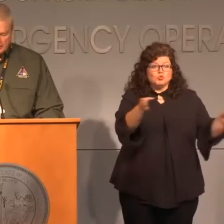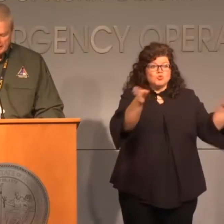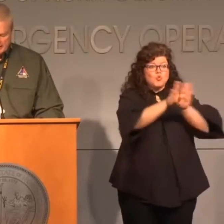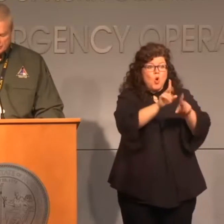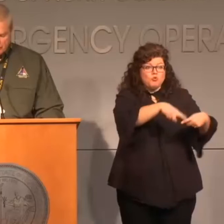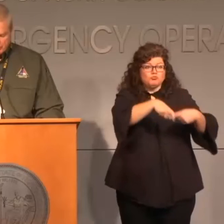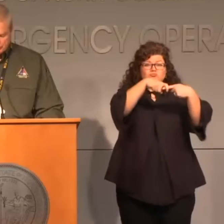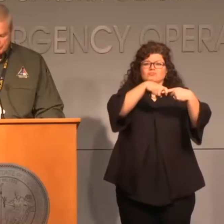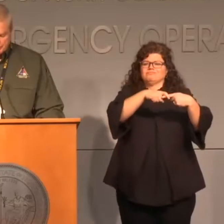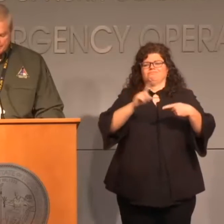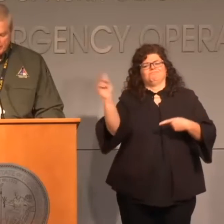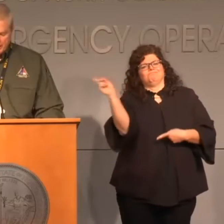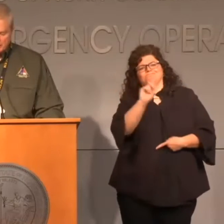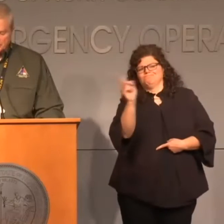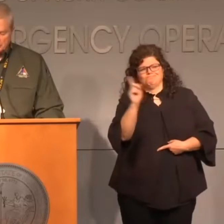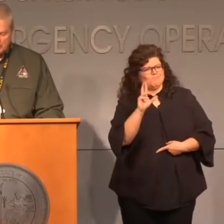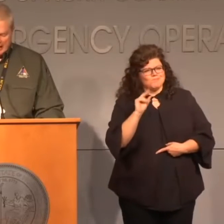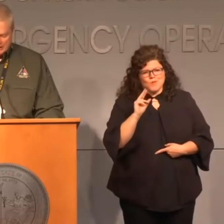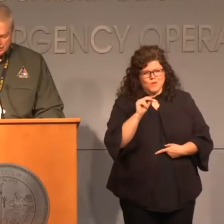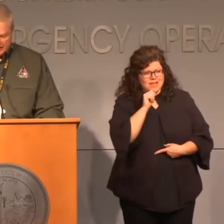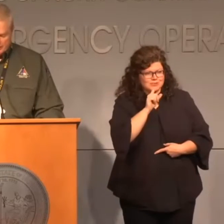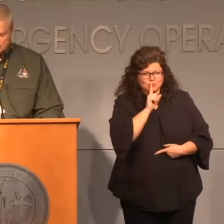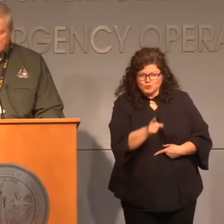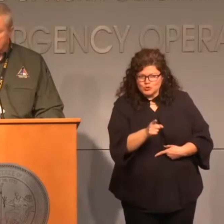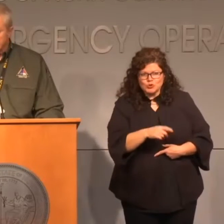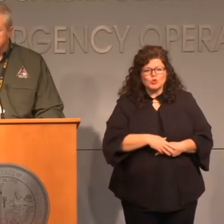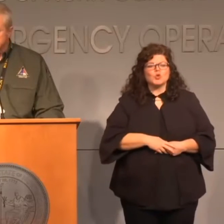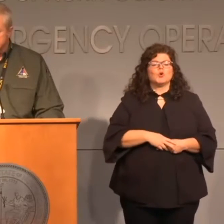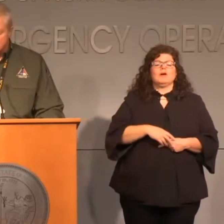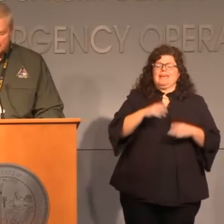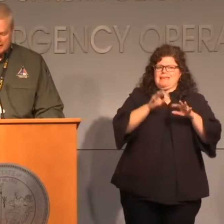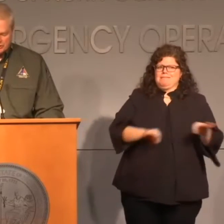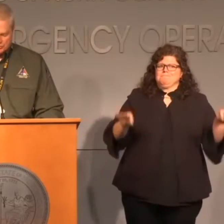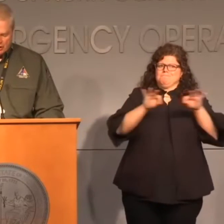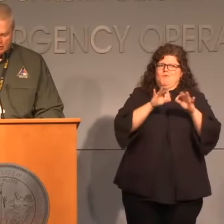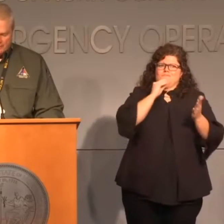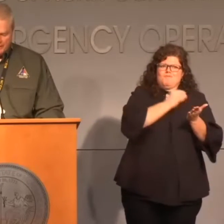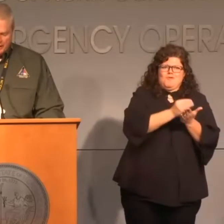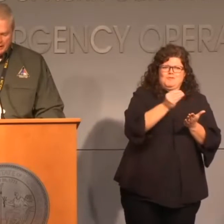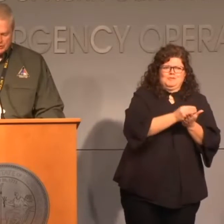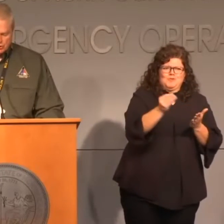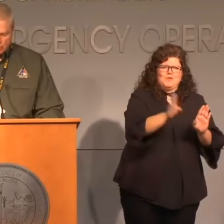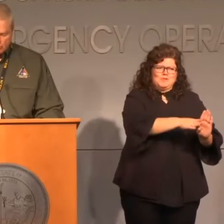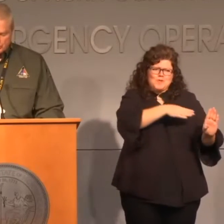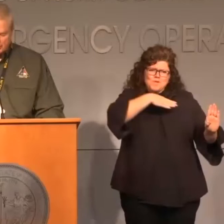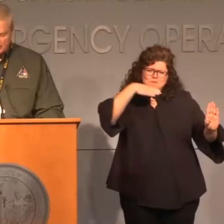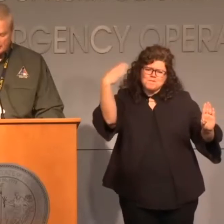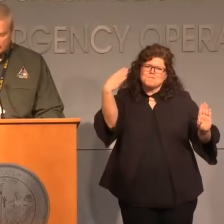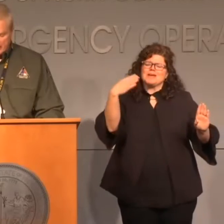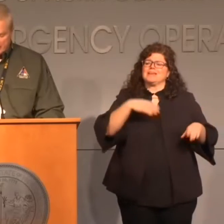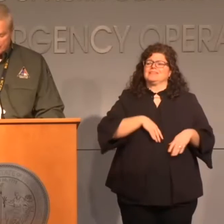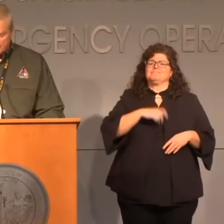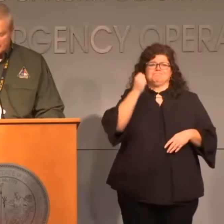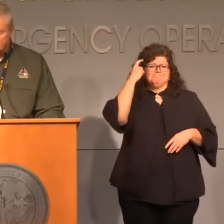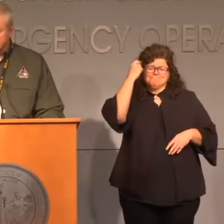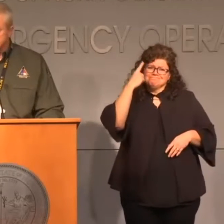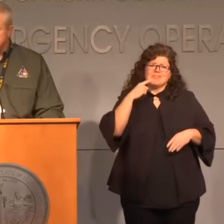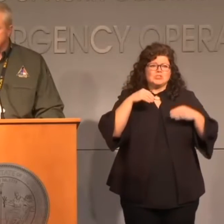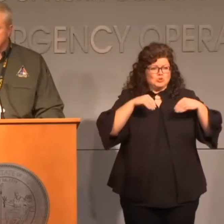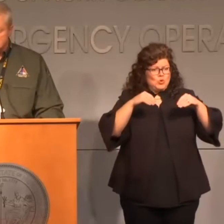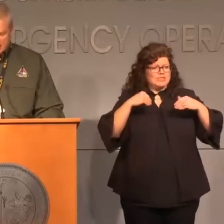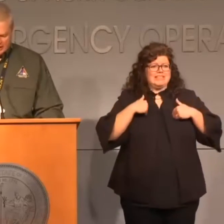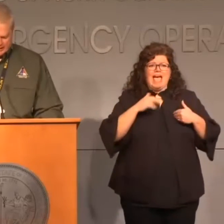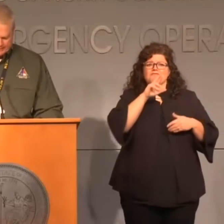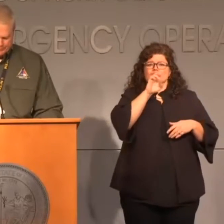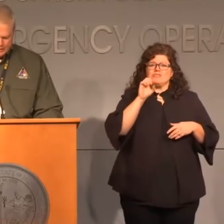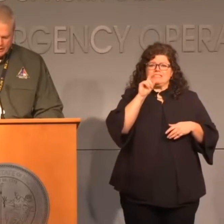that everyone needs groceries. The supply chain to our grocers remains strong, and stores are getting regular deliveries